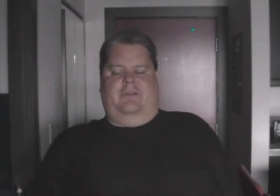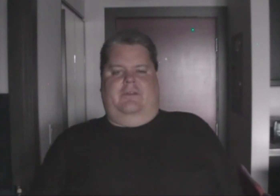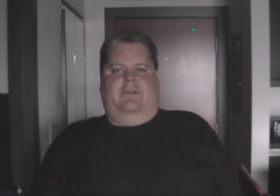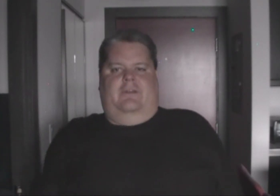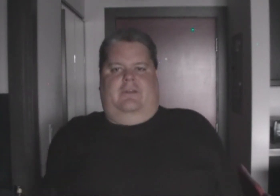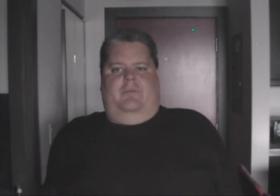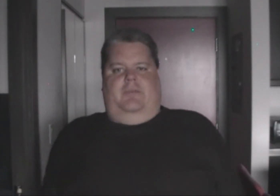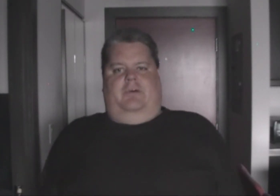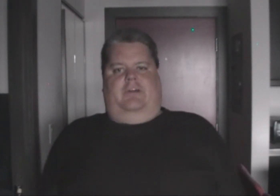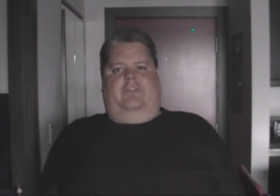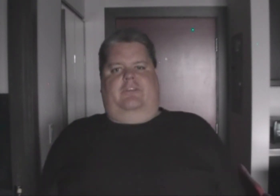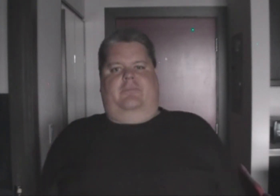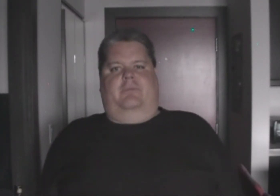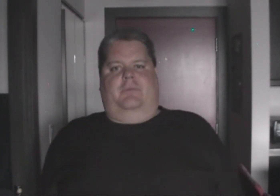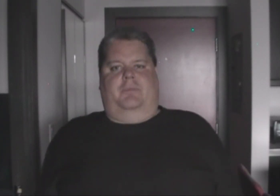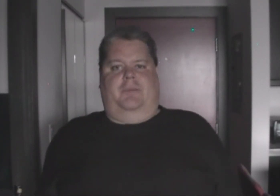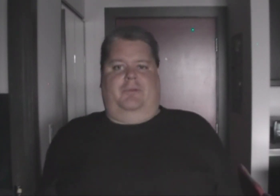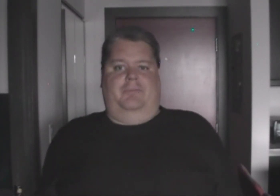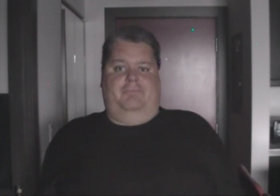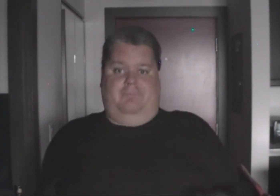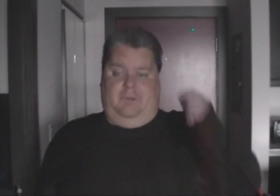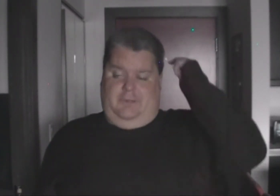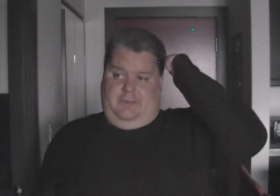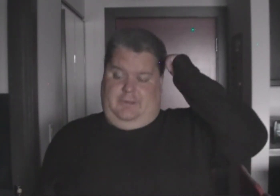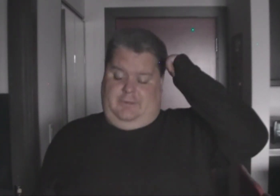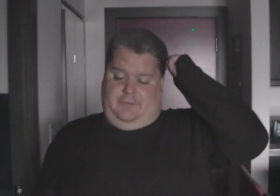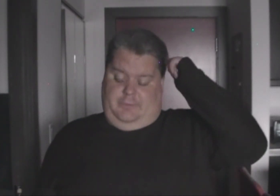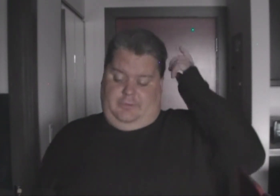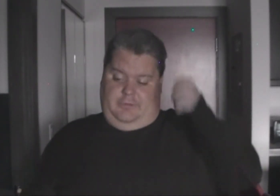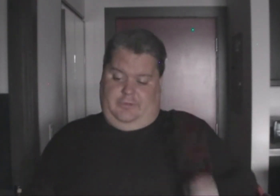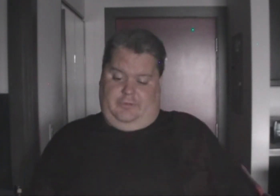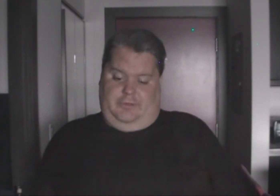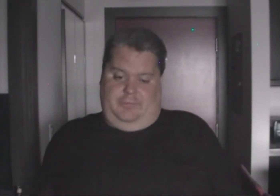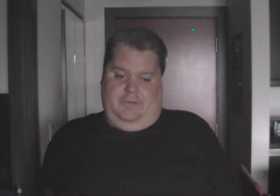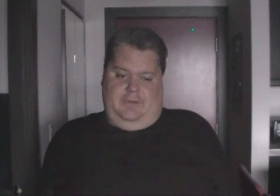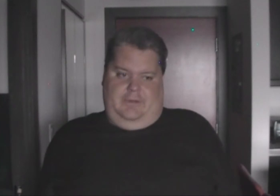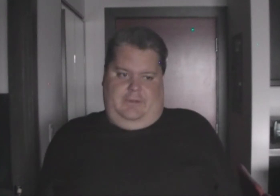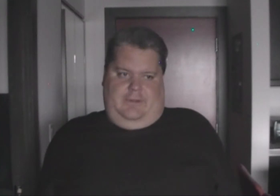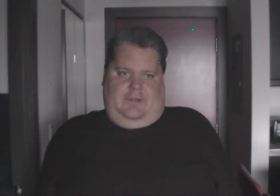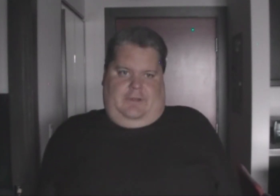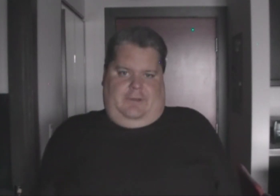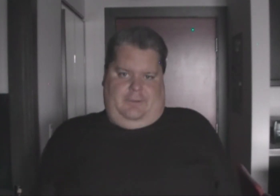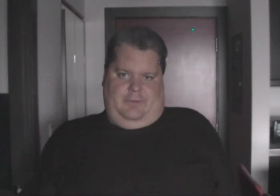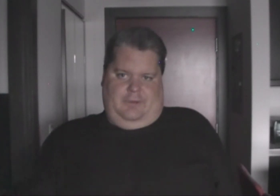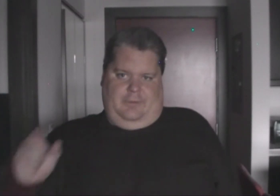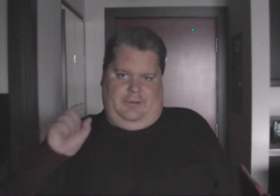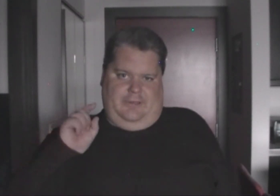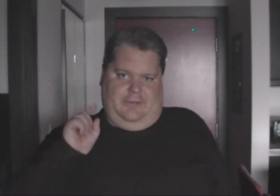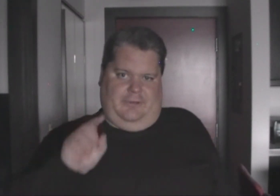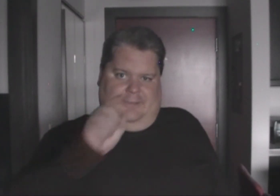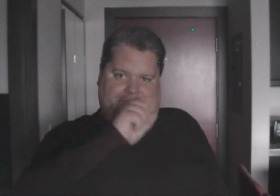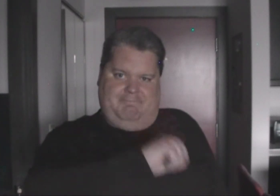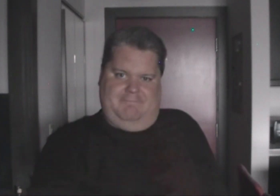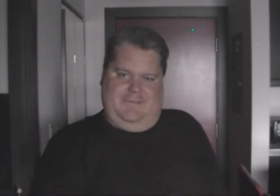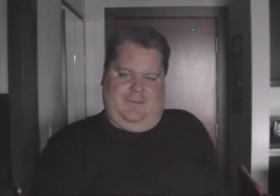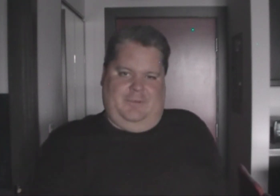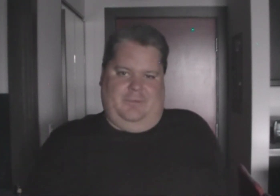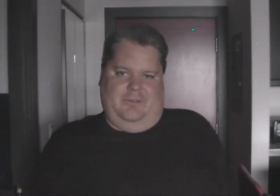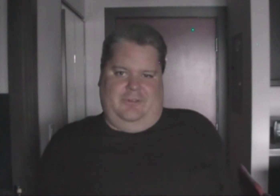main boss is in Bubble Bubble. But, yeah, it definitely was an interesting game. Although, you don't want to take too long. Because I remember when it says